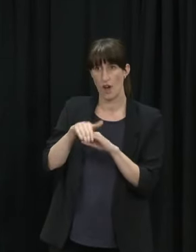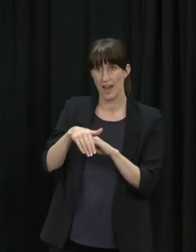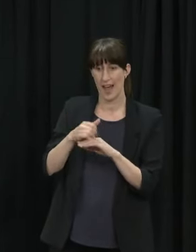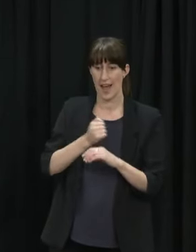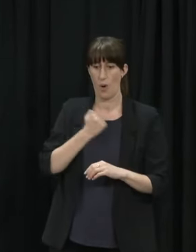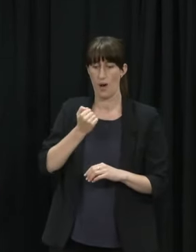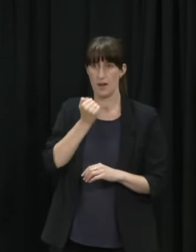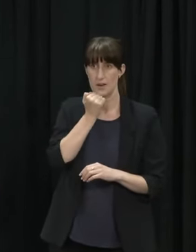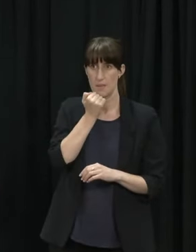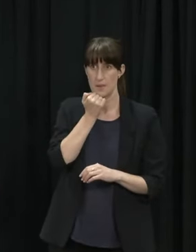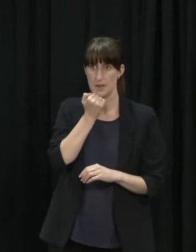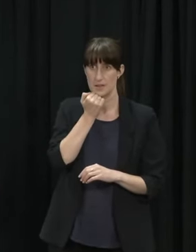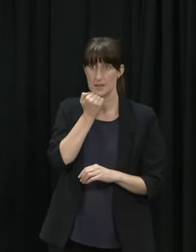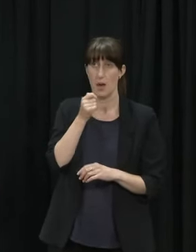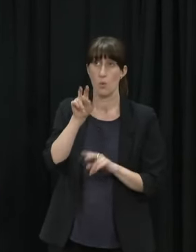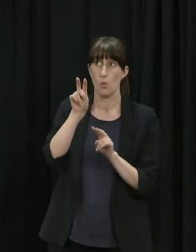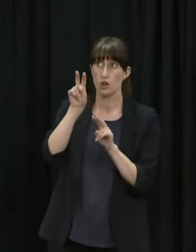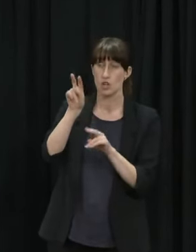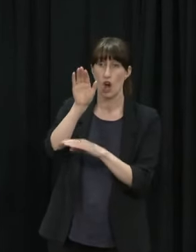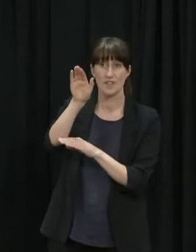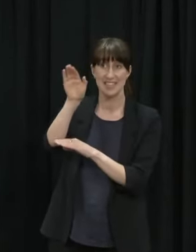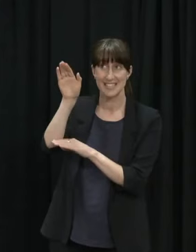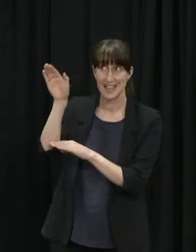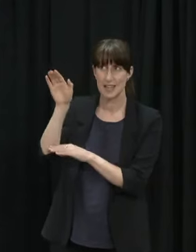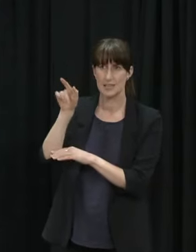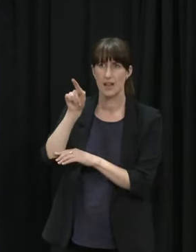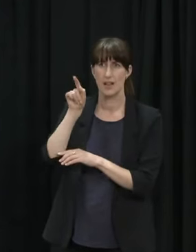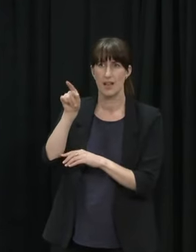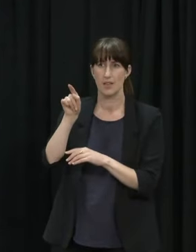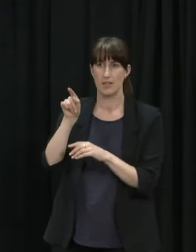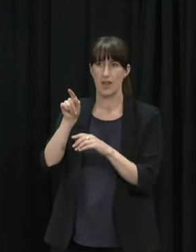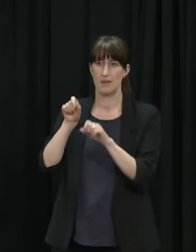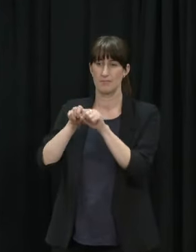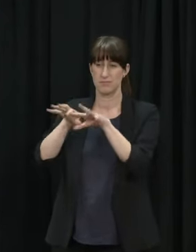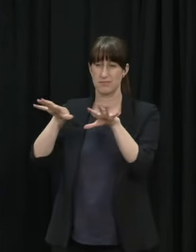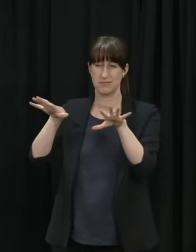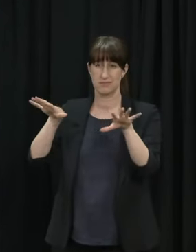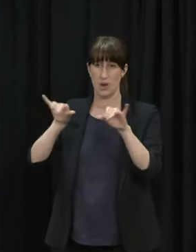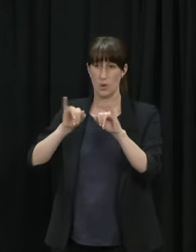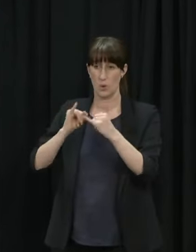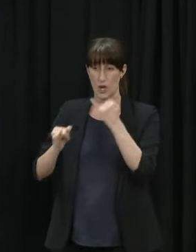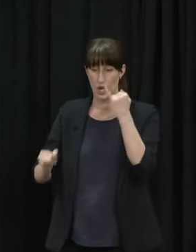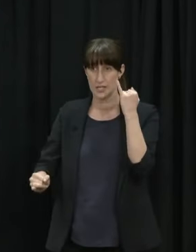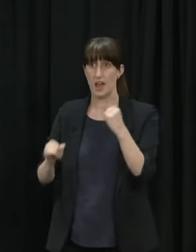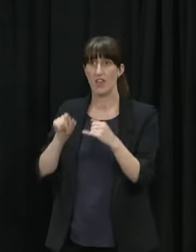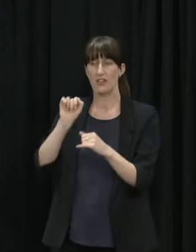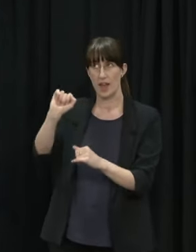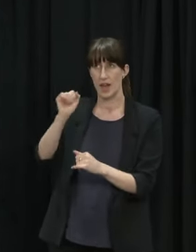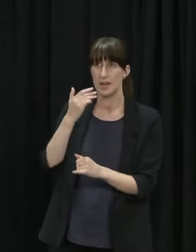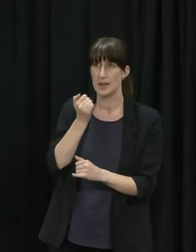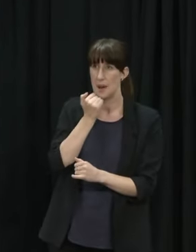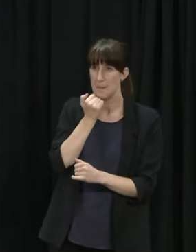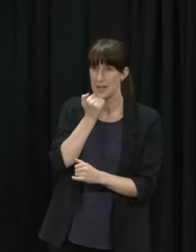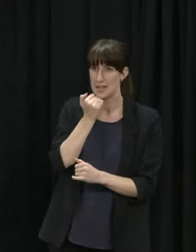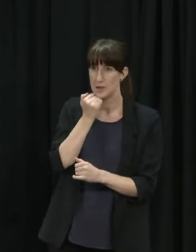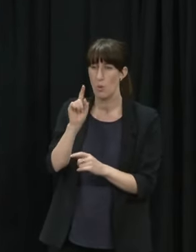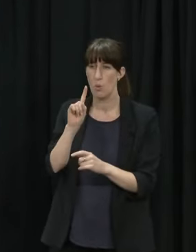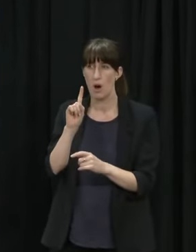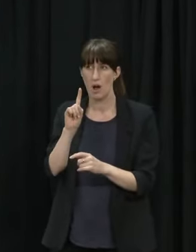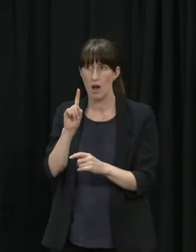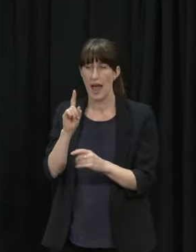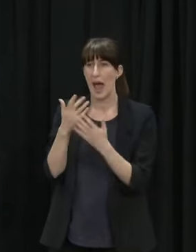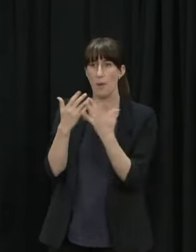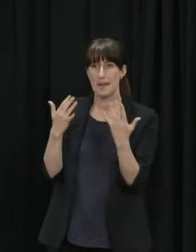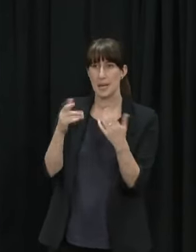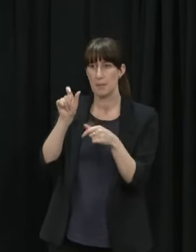the world does in terms of hospitalisation in terms of severity of illness and information there is still quite early and so